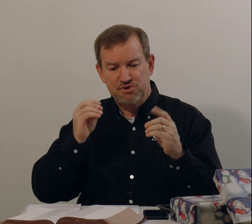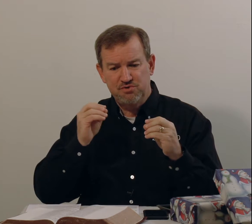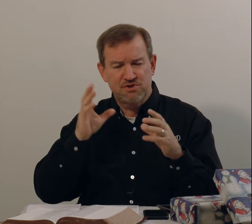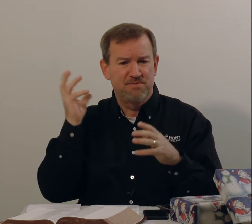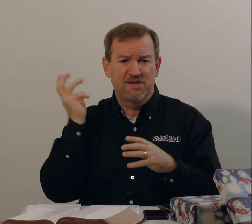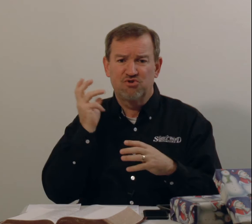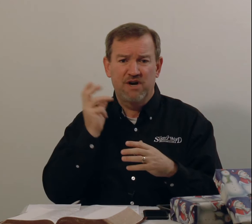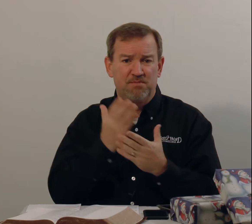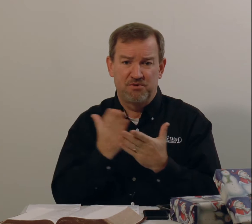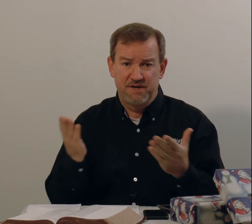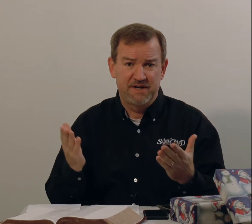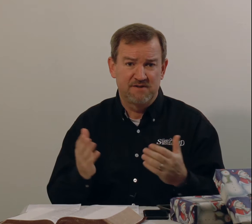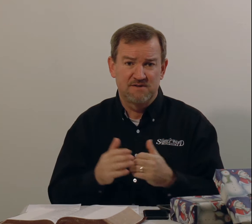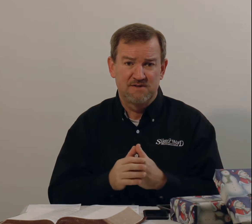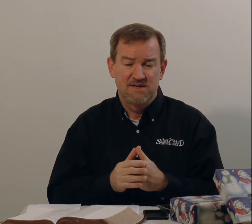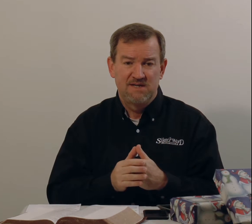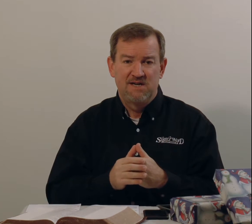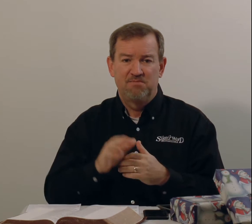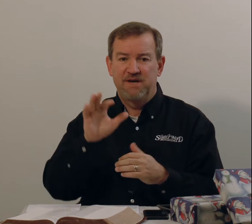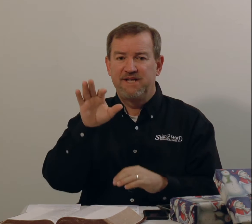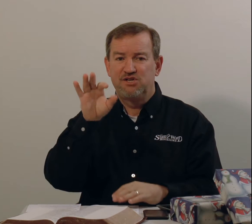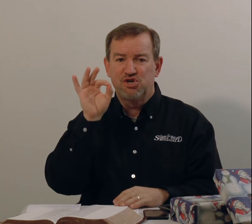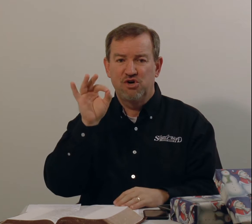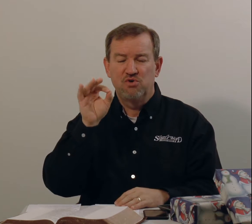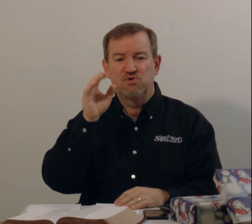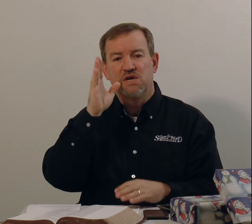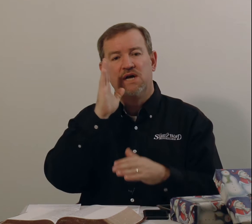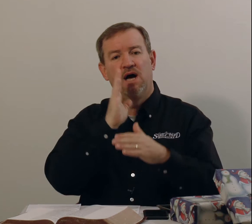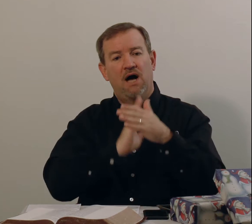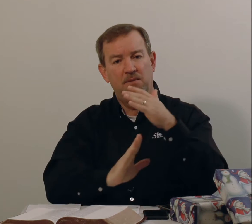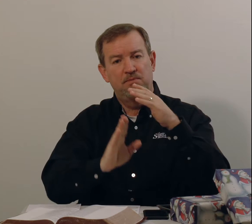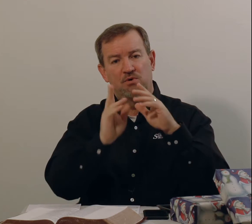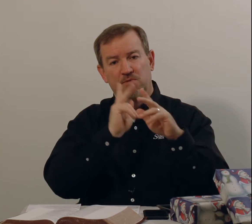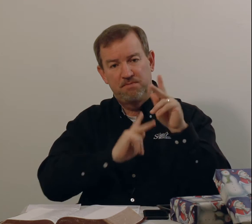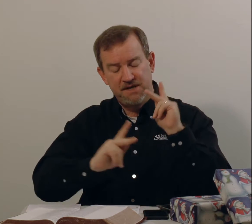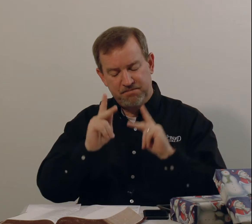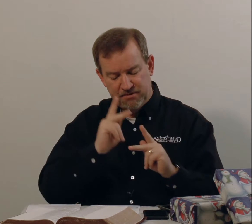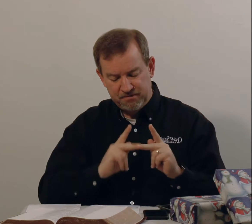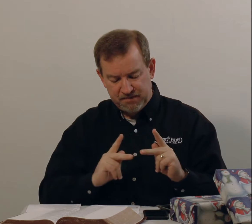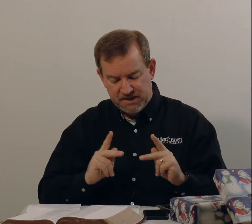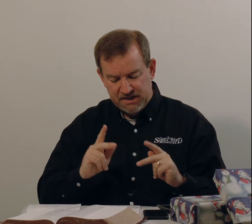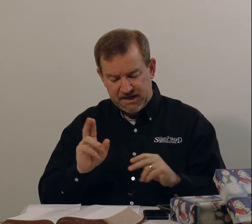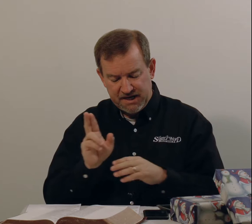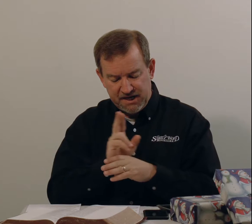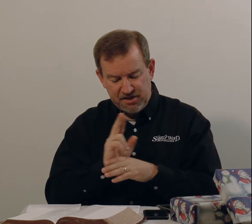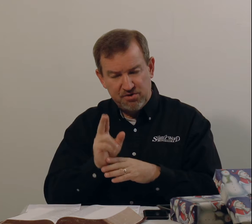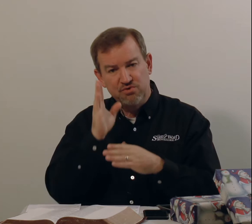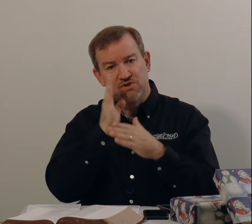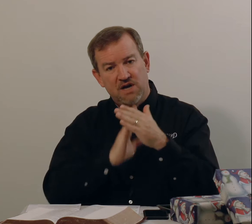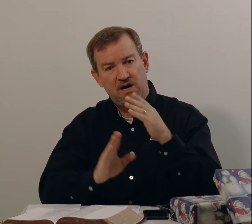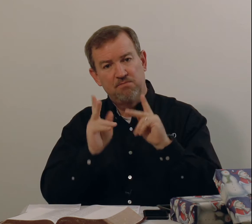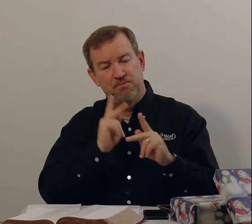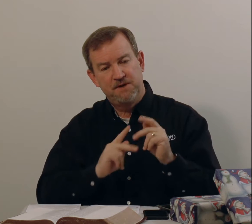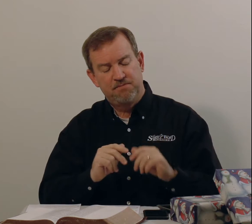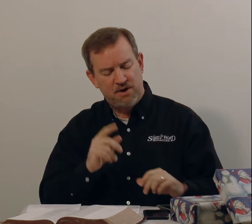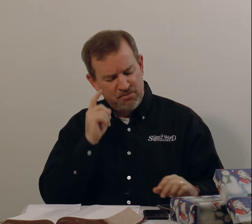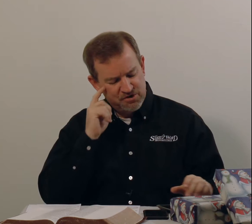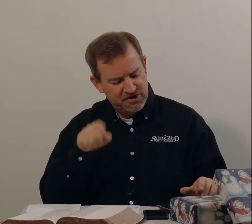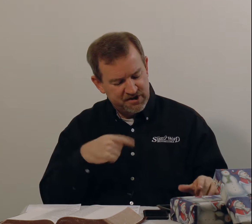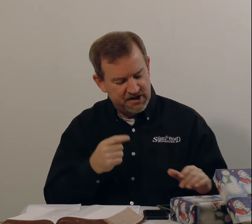do some incredible things. But he chose humble people. And he used humble people. I want you to think